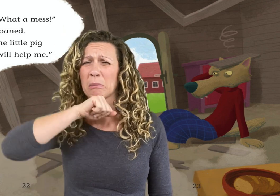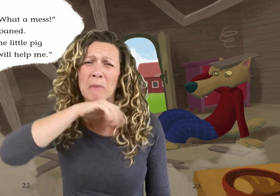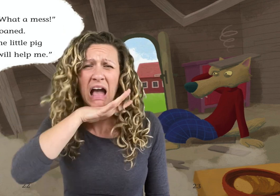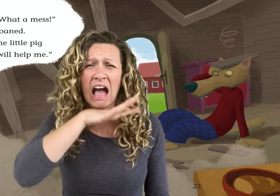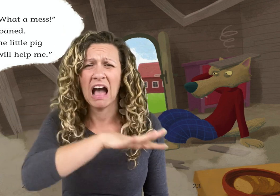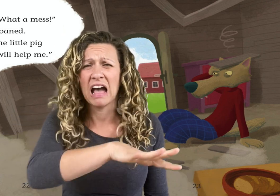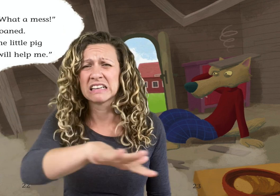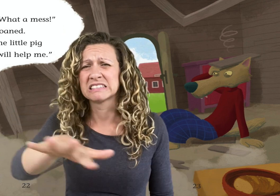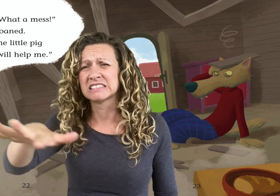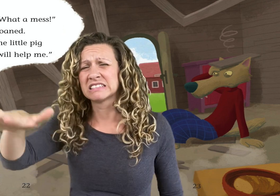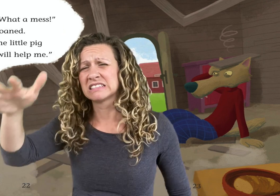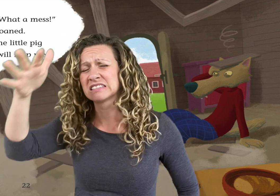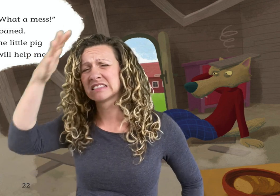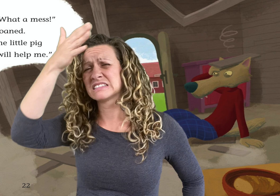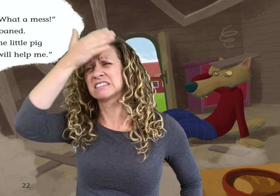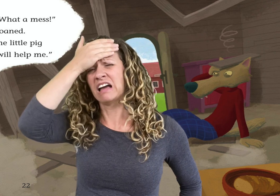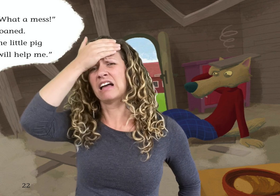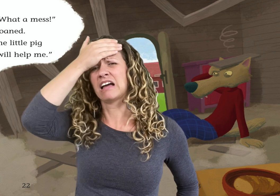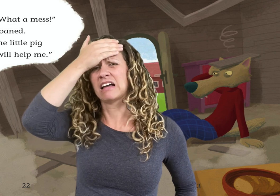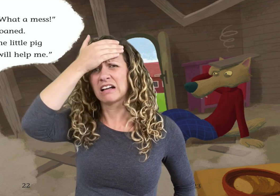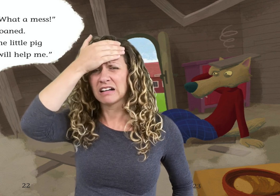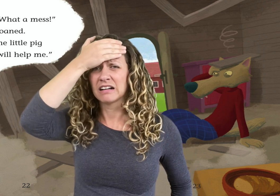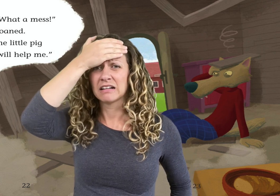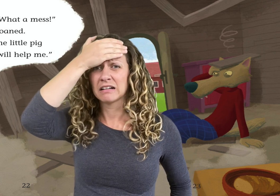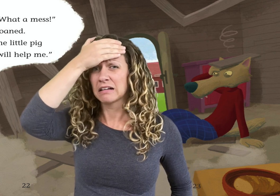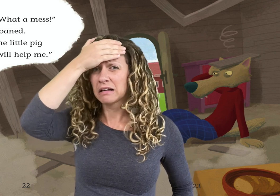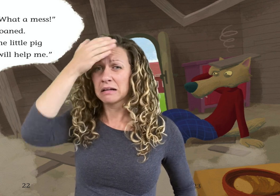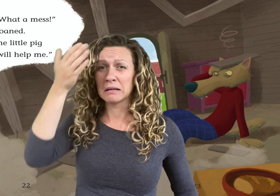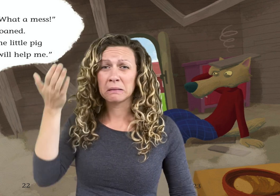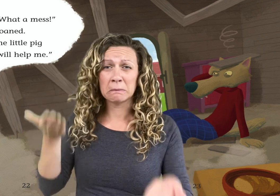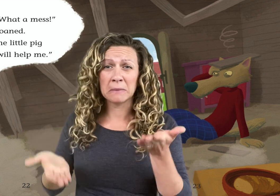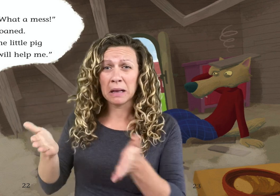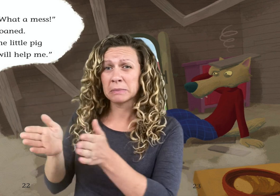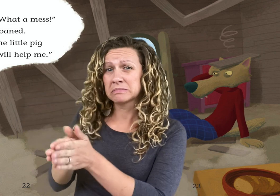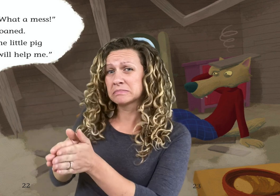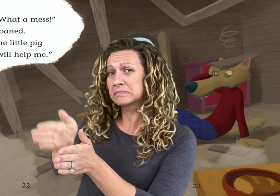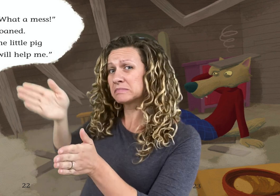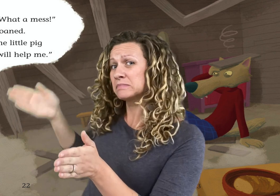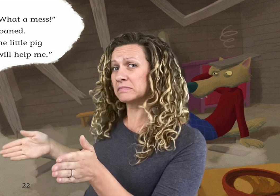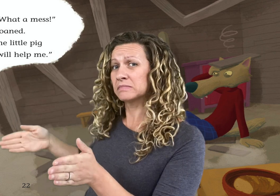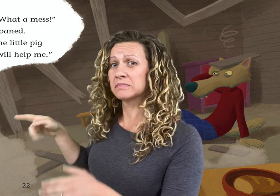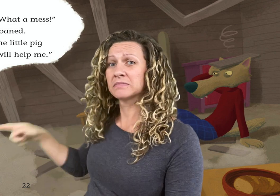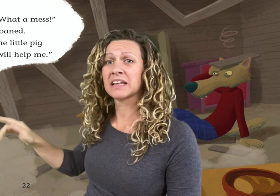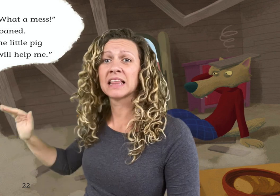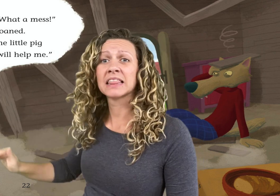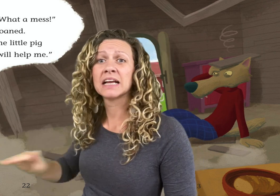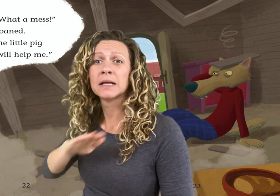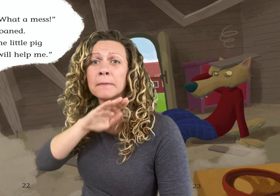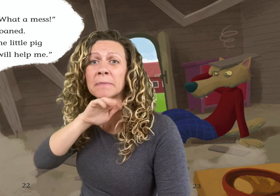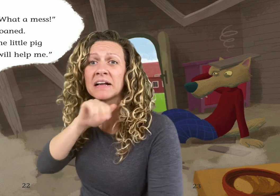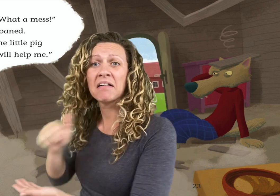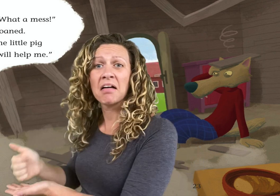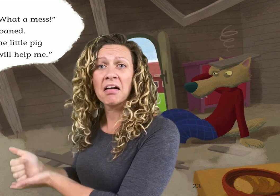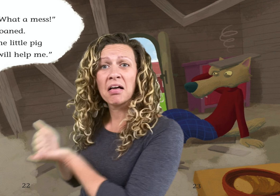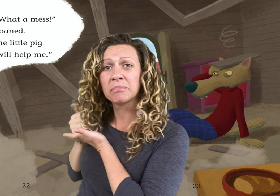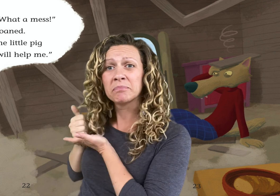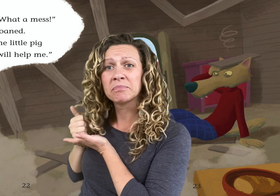What a mess! The wolf groaned. Perhaps the little pig next